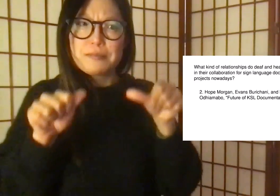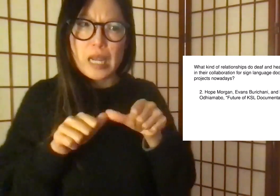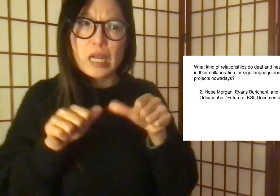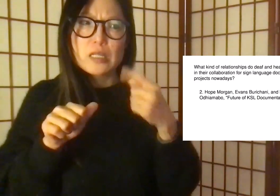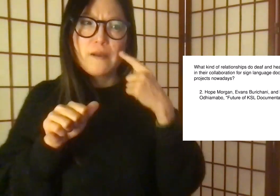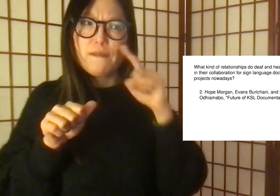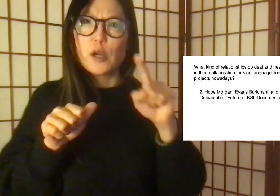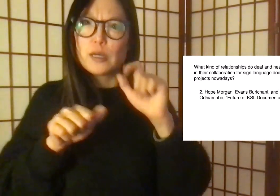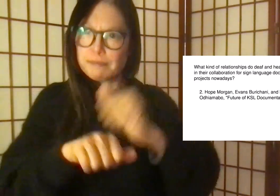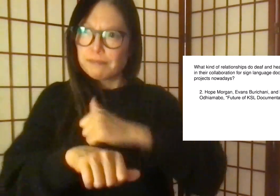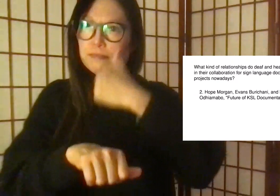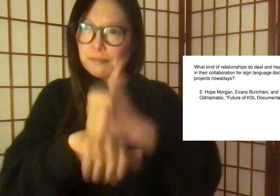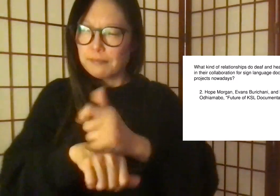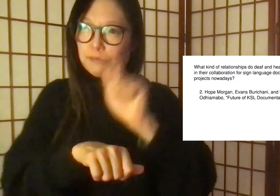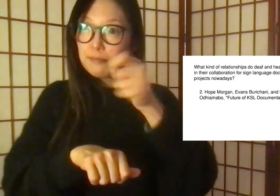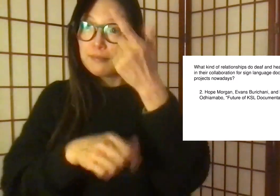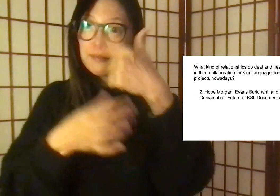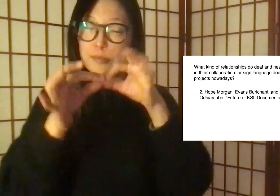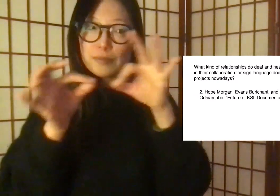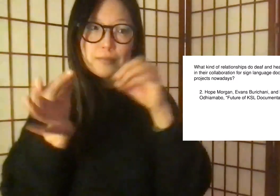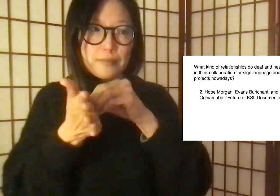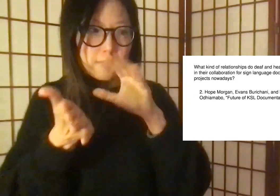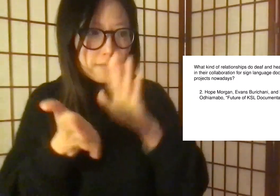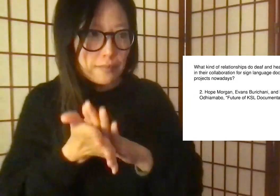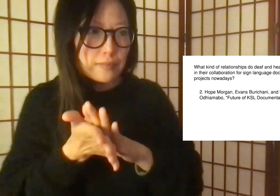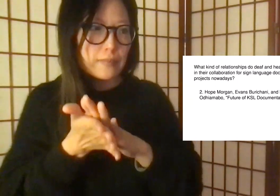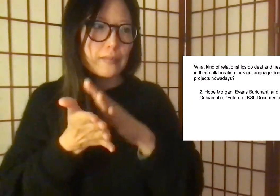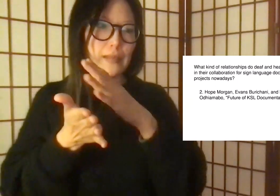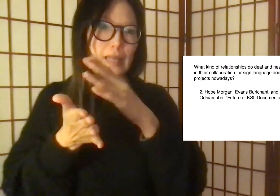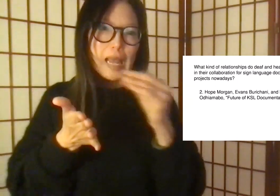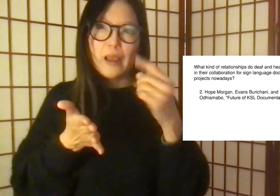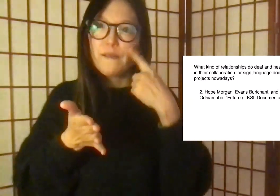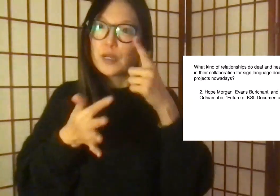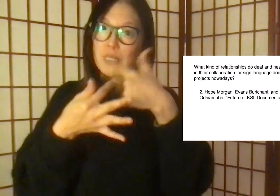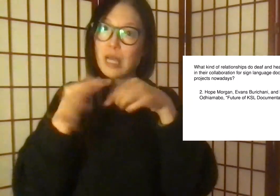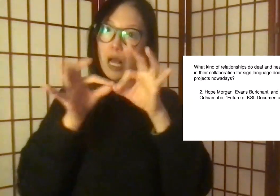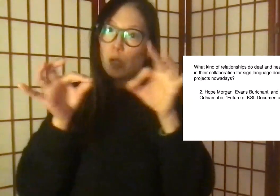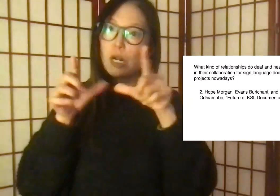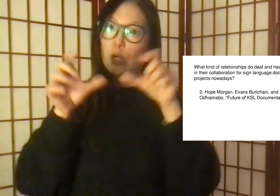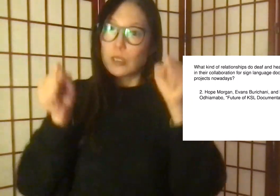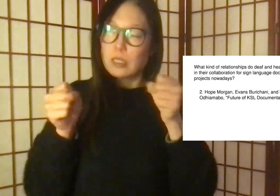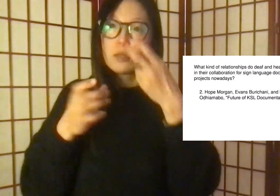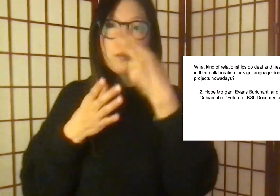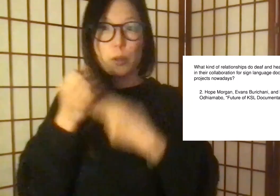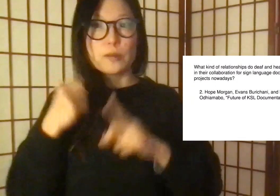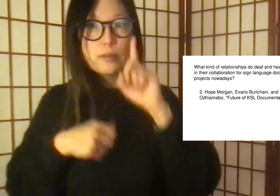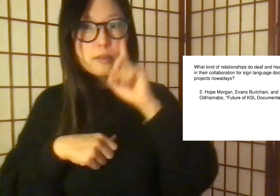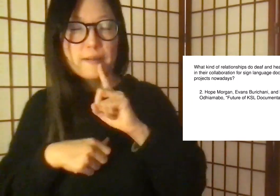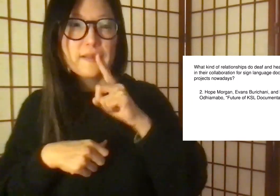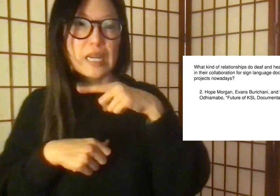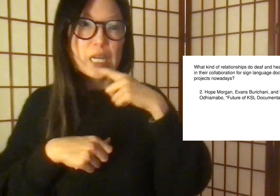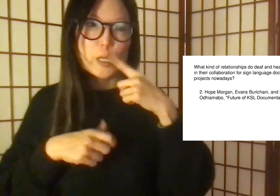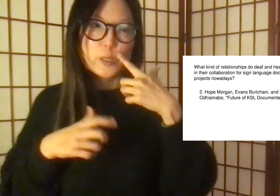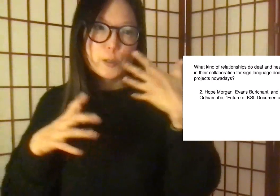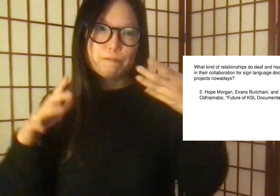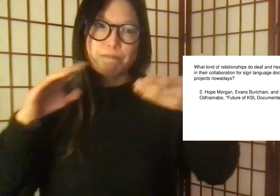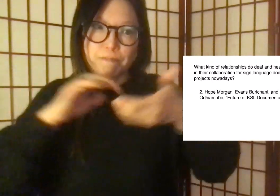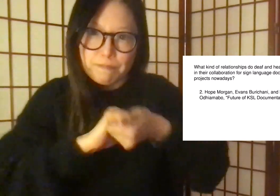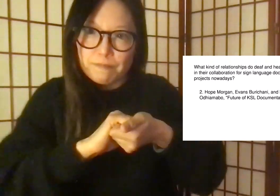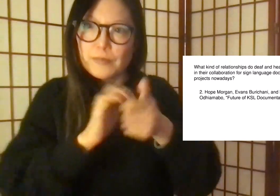They do this by using local universities as spaces for the establishment of KSL documentation